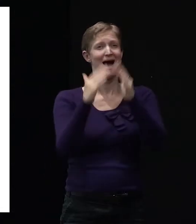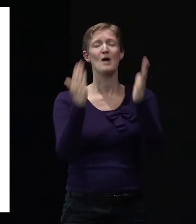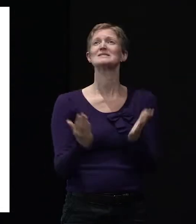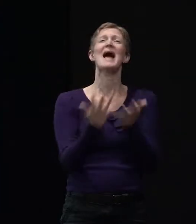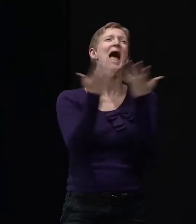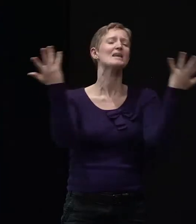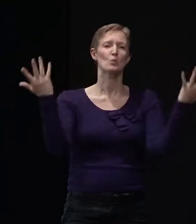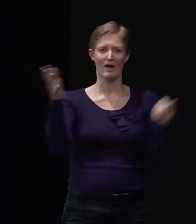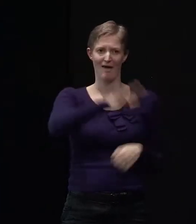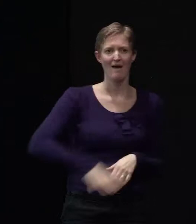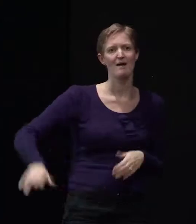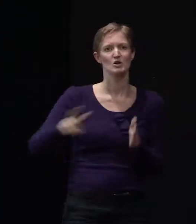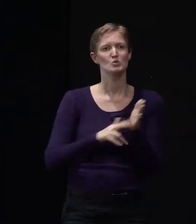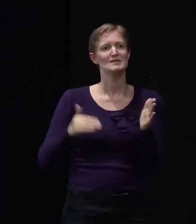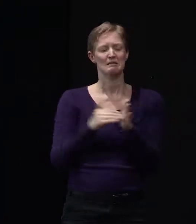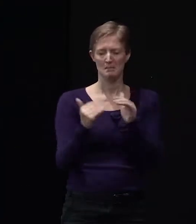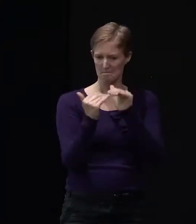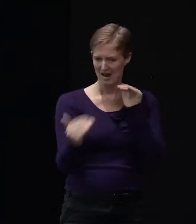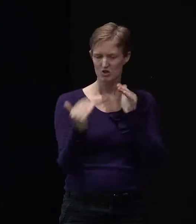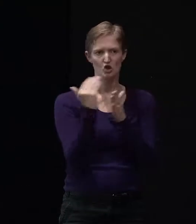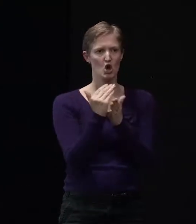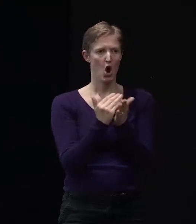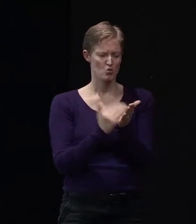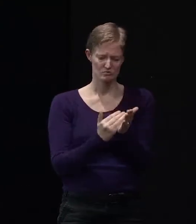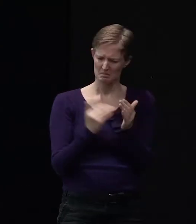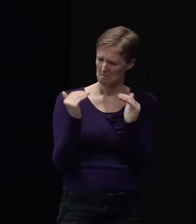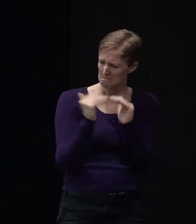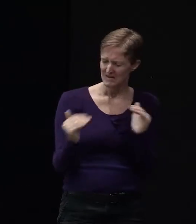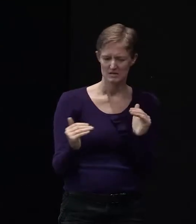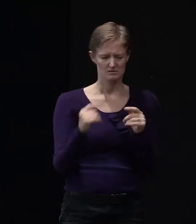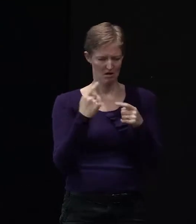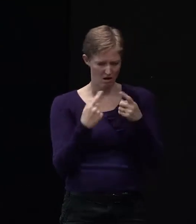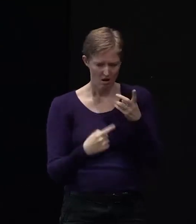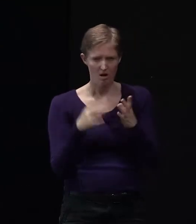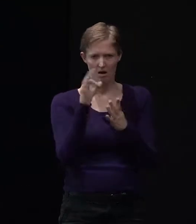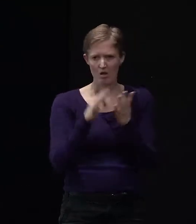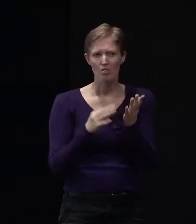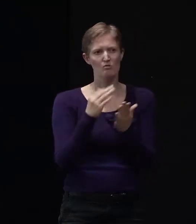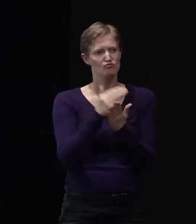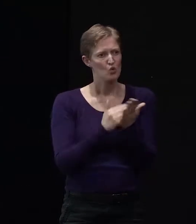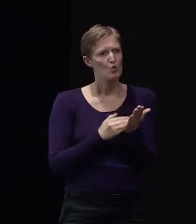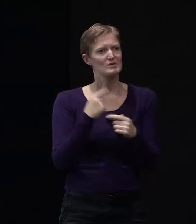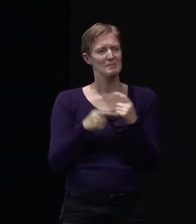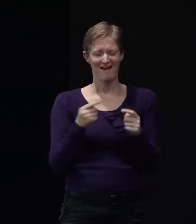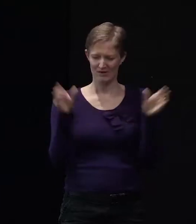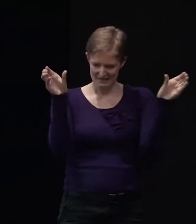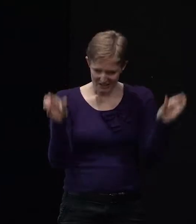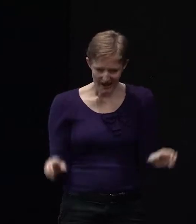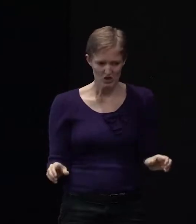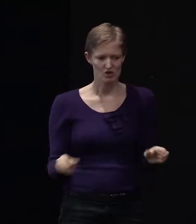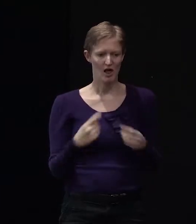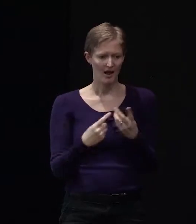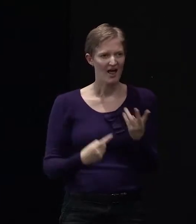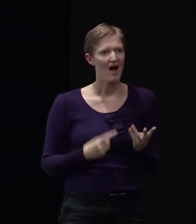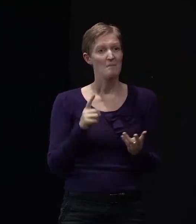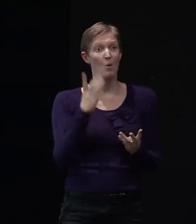to the New Zealand building code, which meets all of the insulation and performance requirements, and which is absolutely bloody